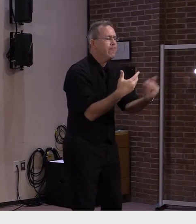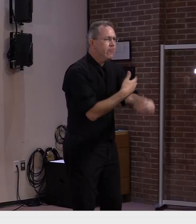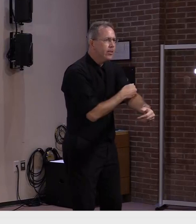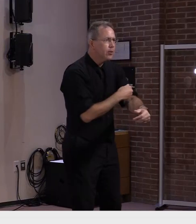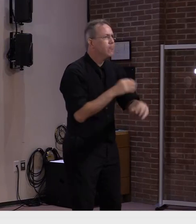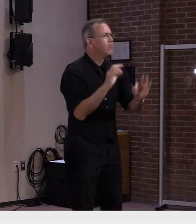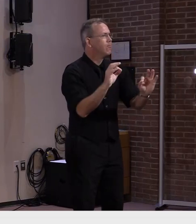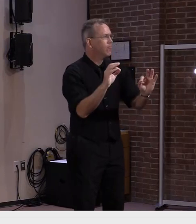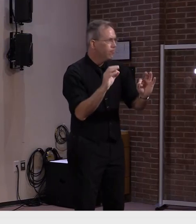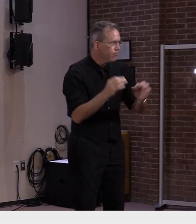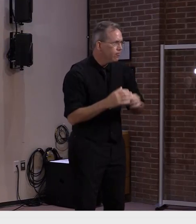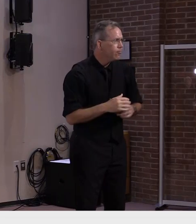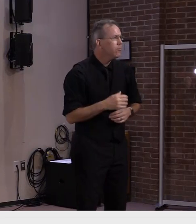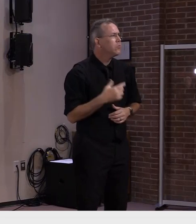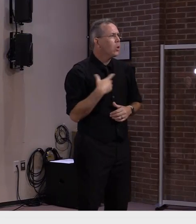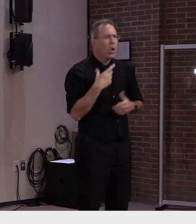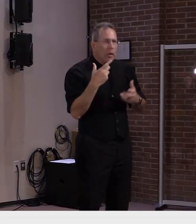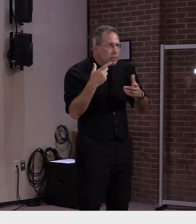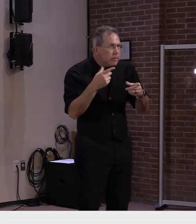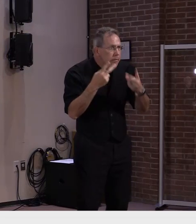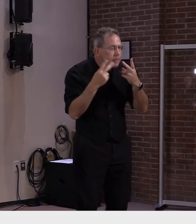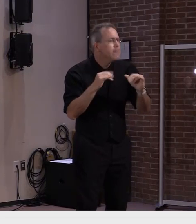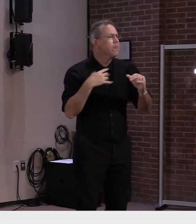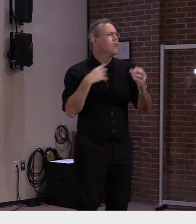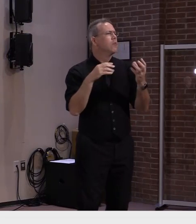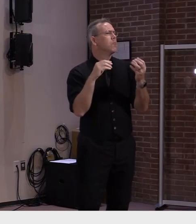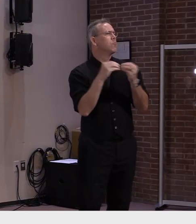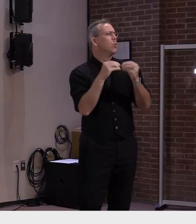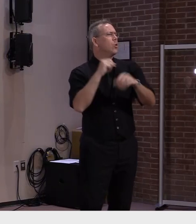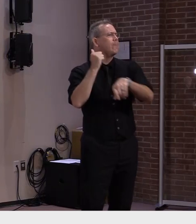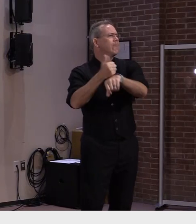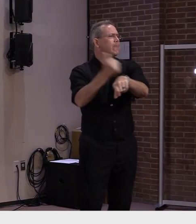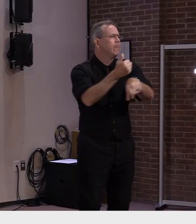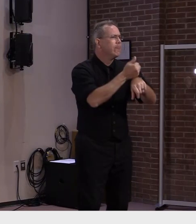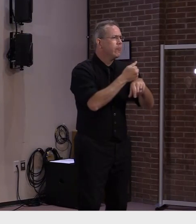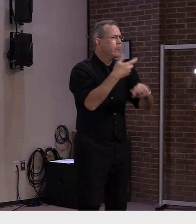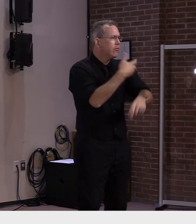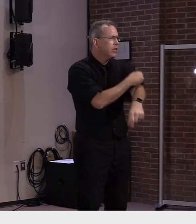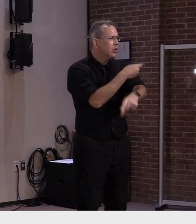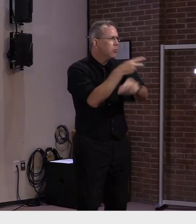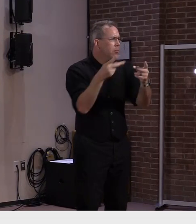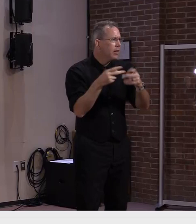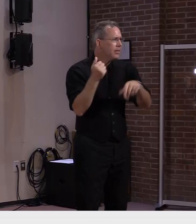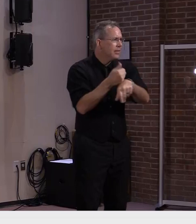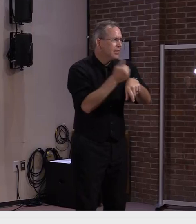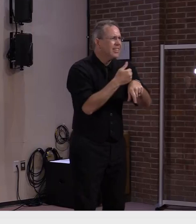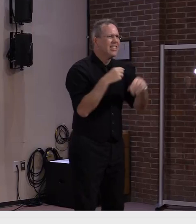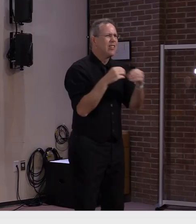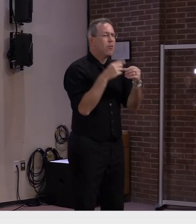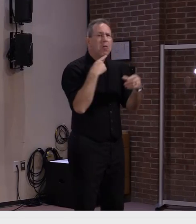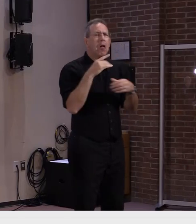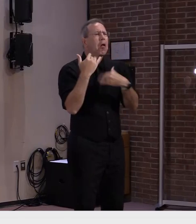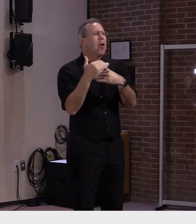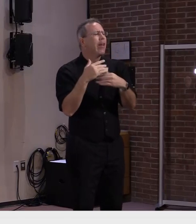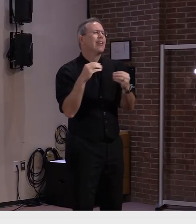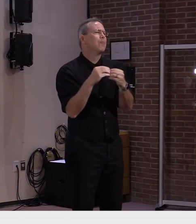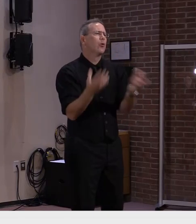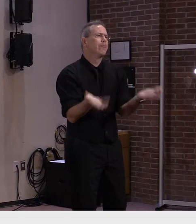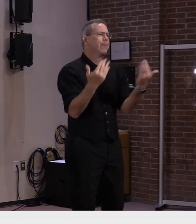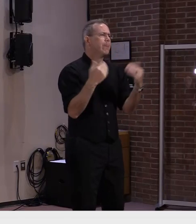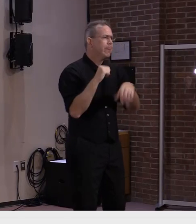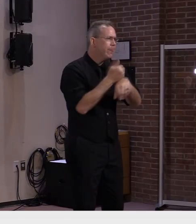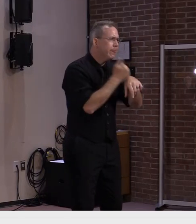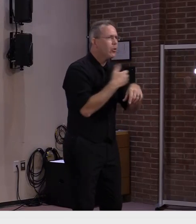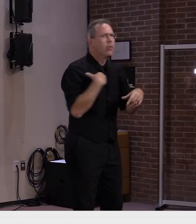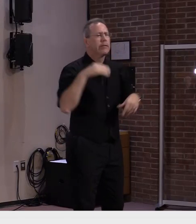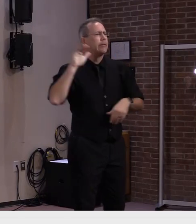we have begun to leverage our ems personnel at certain locations where we have seen heavier traffic we are